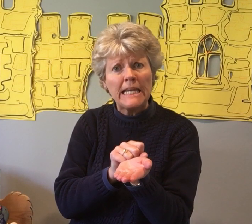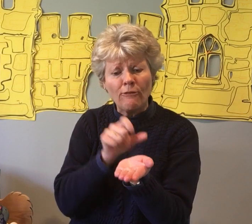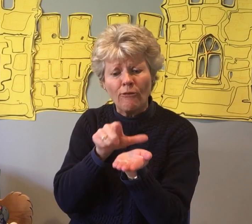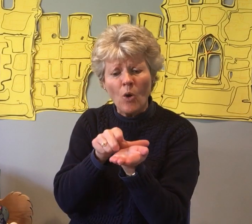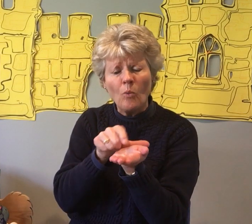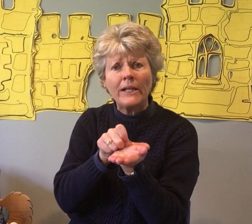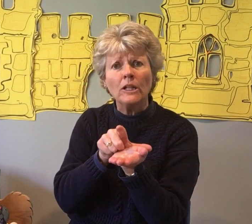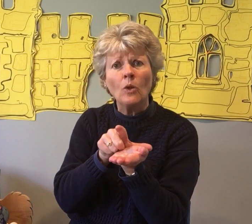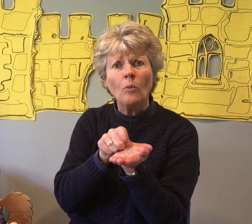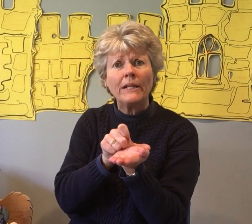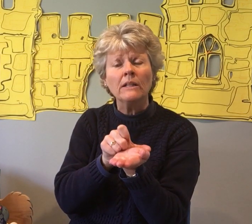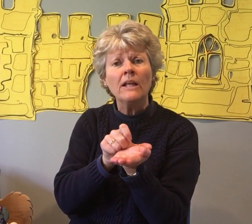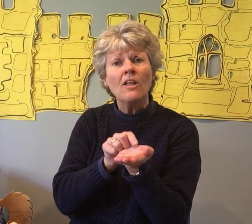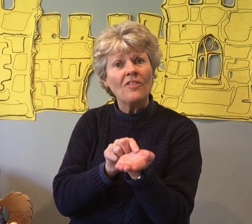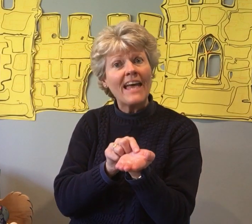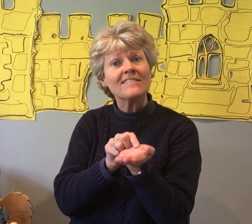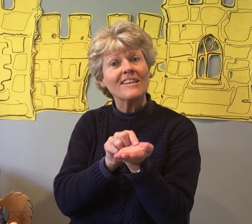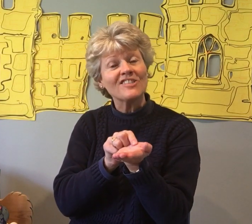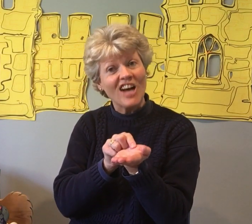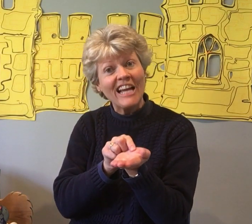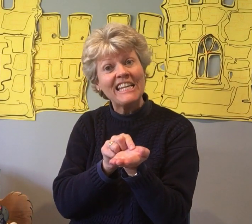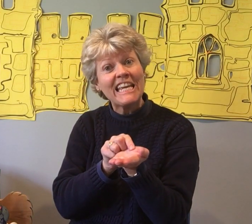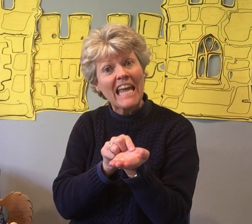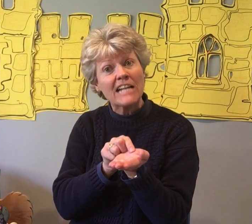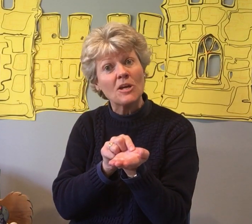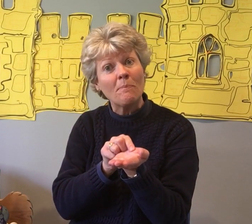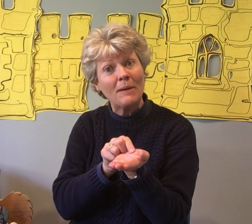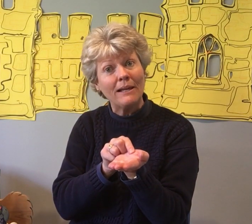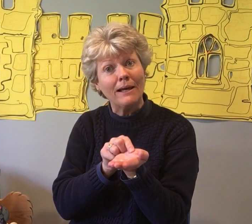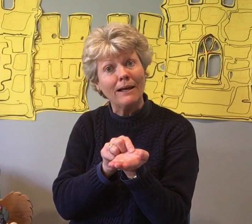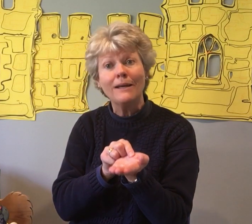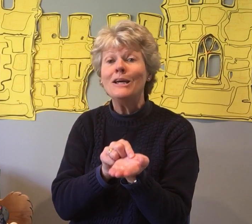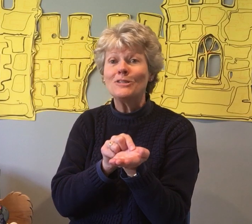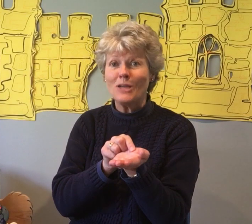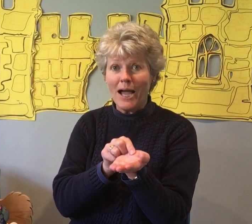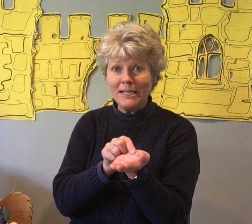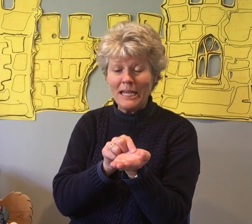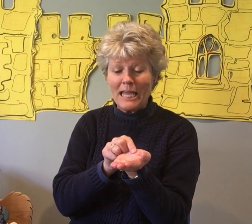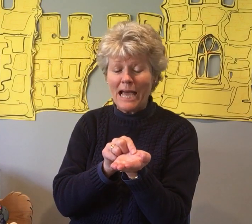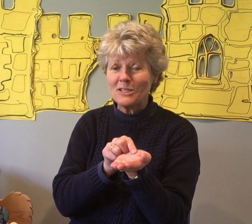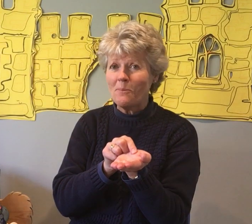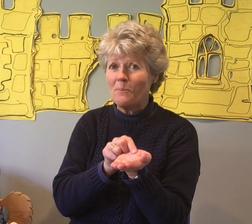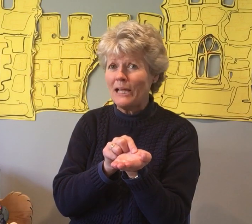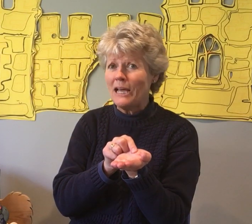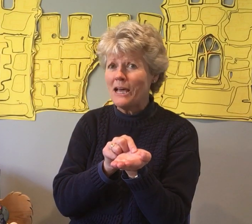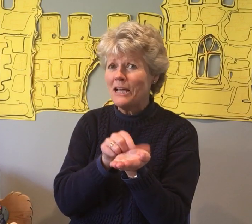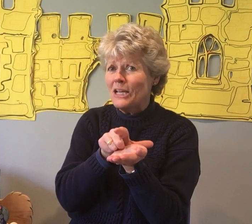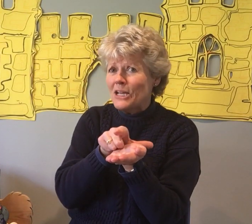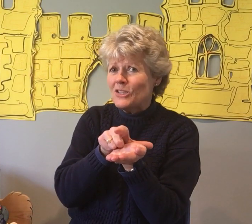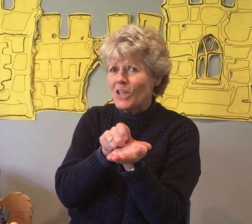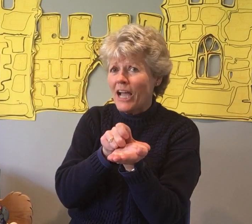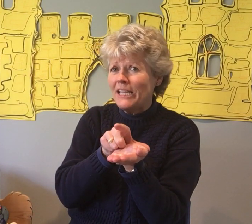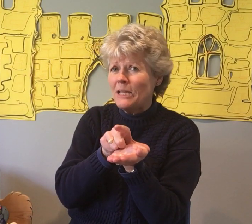leaf. Wiggle, wiggle. There's a tiny caterpillar. Tiny caterpillar. Tiny